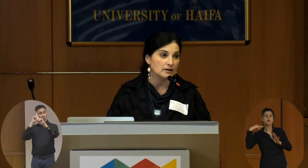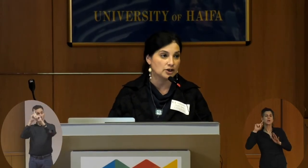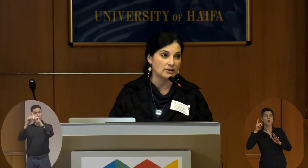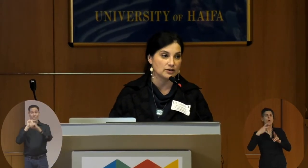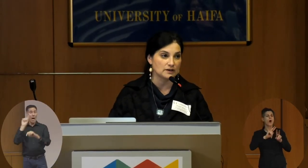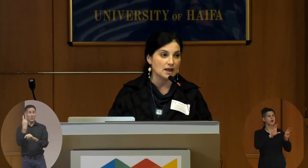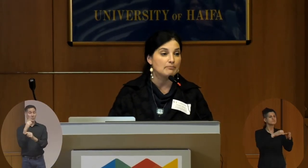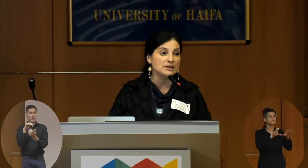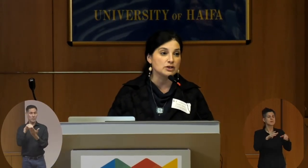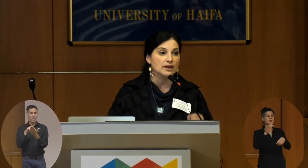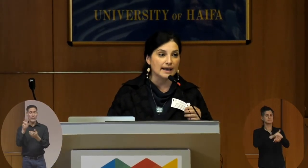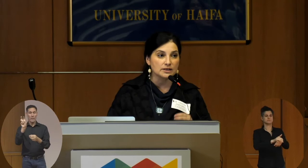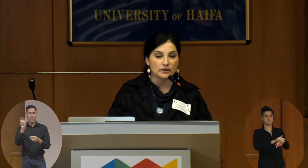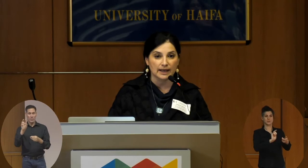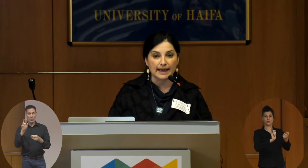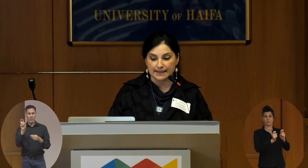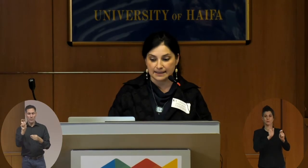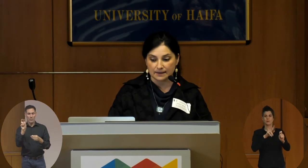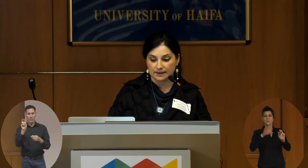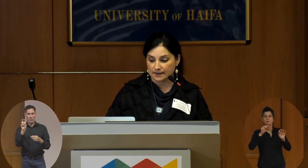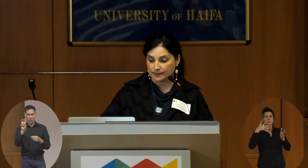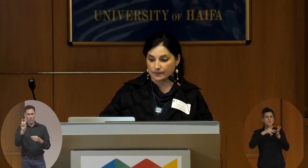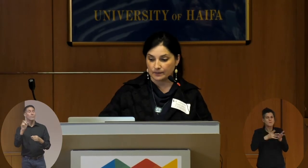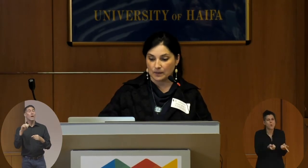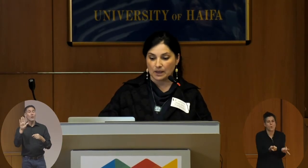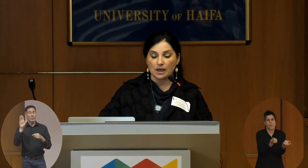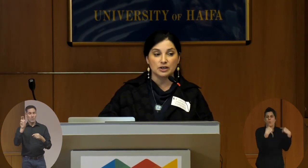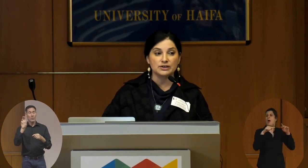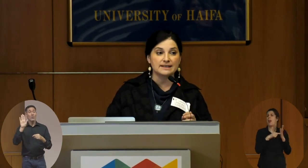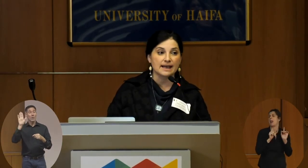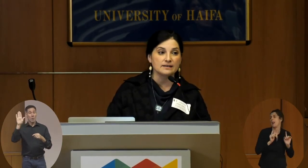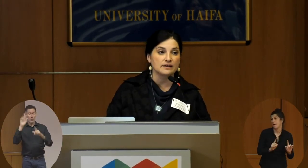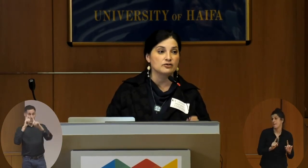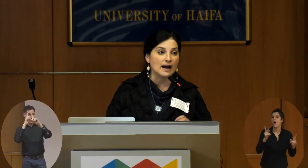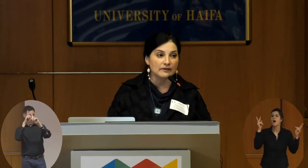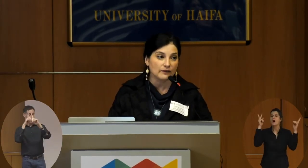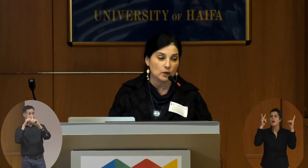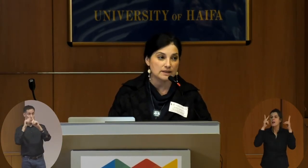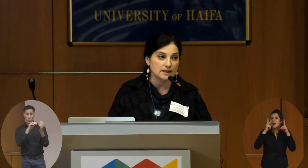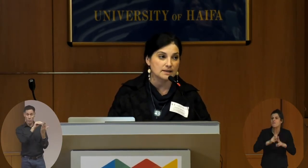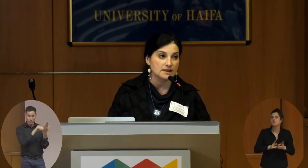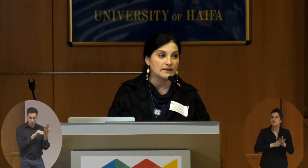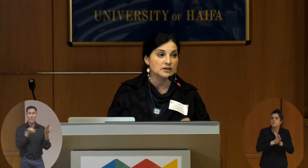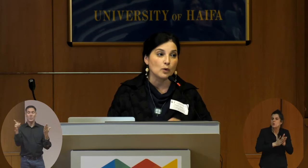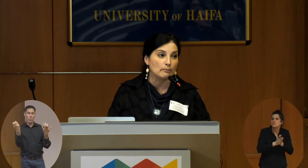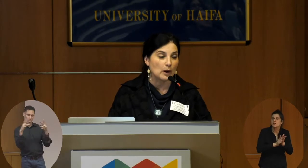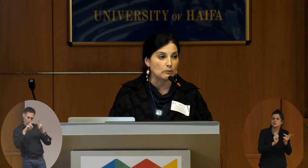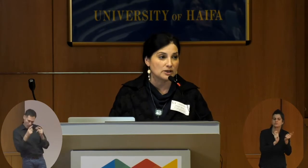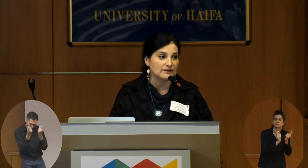changes but to get to their essence to understand the driving forces that motivate